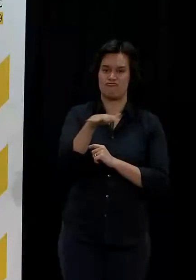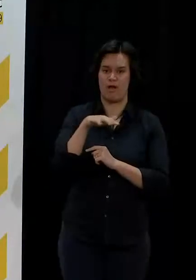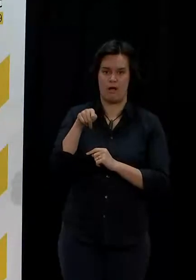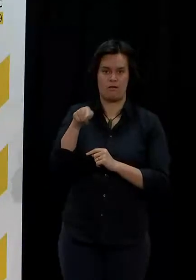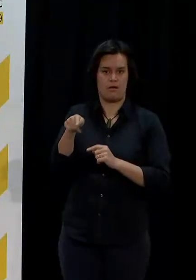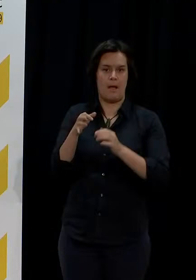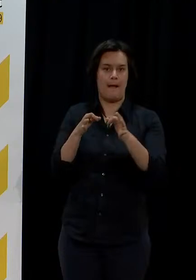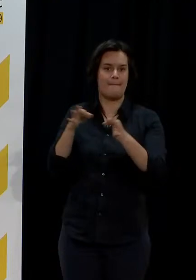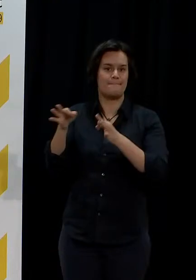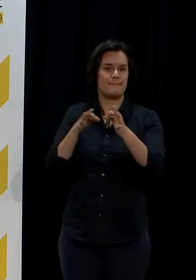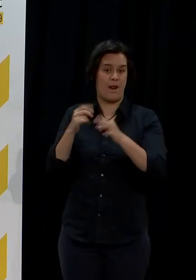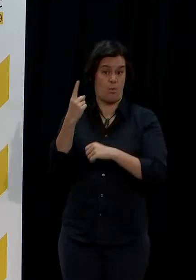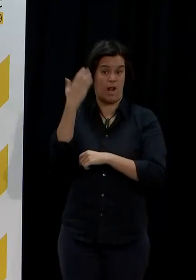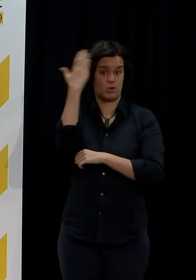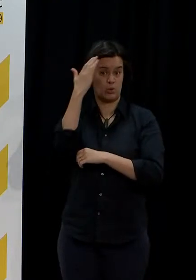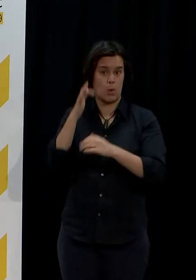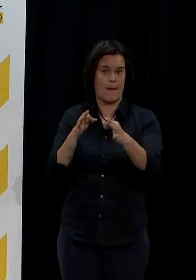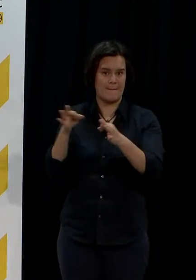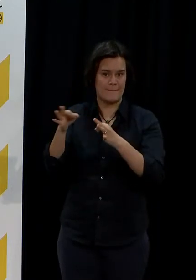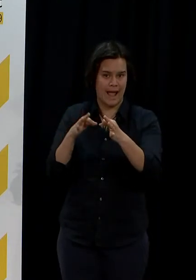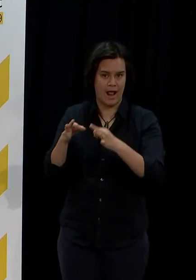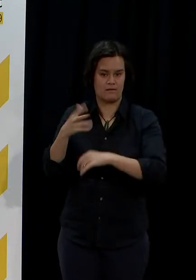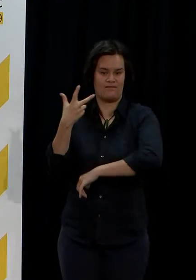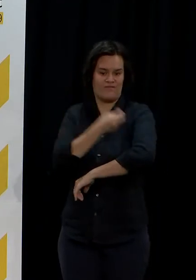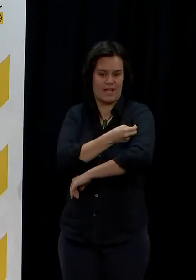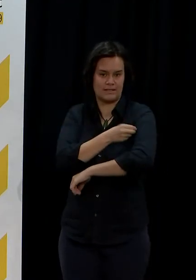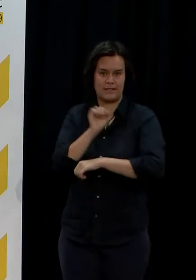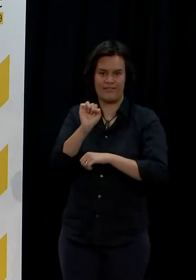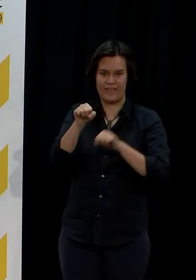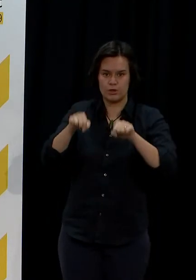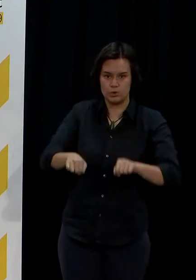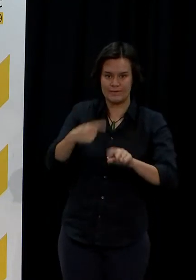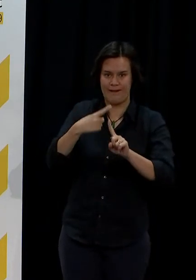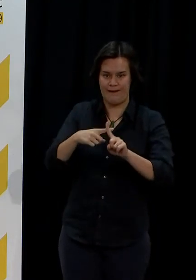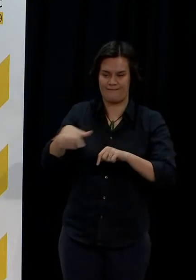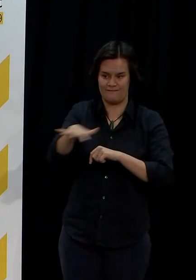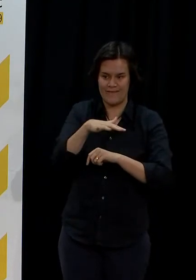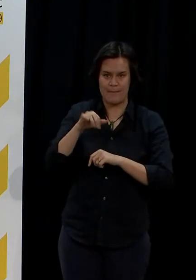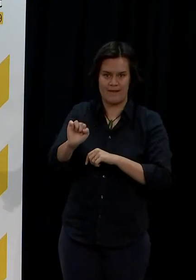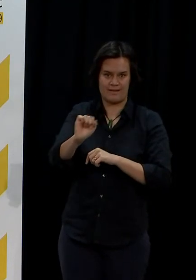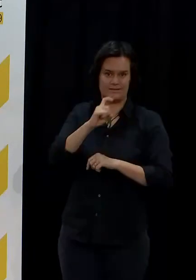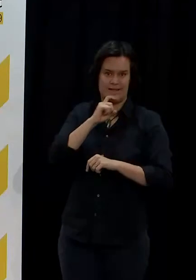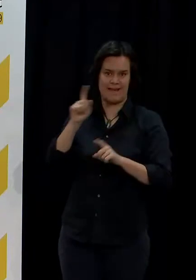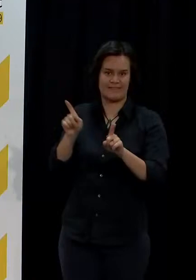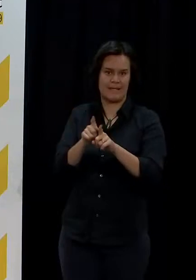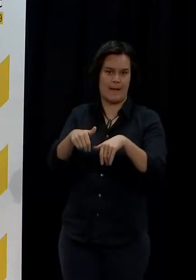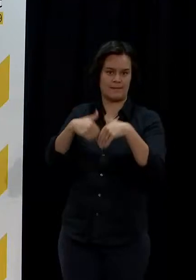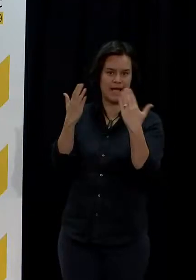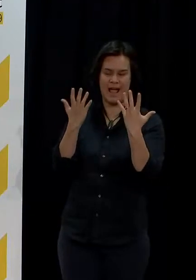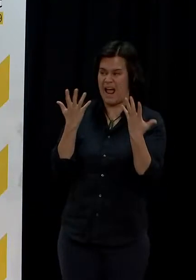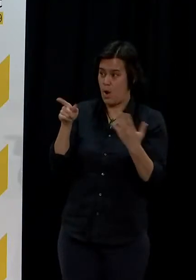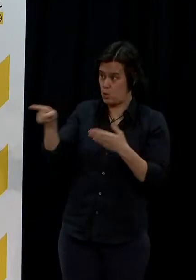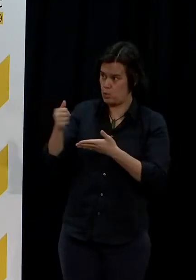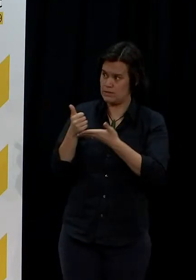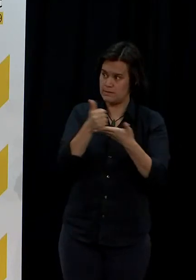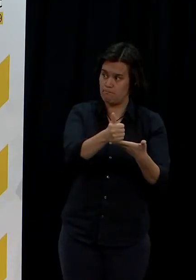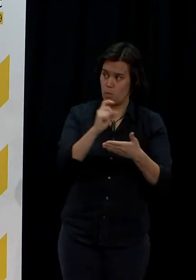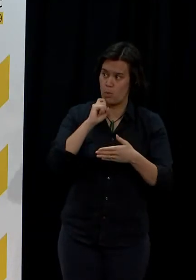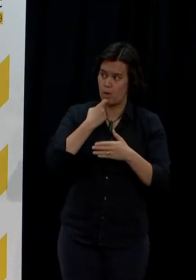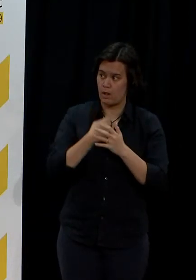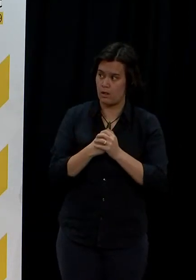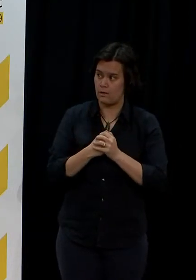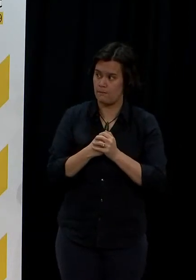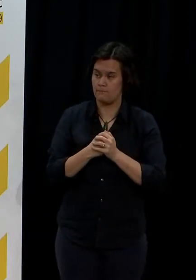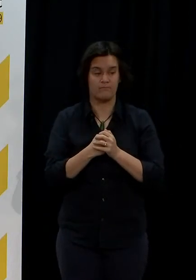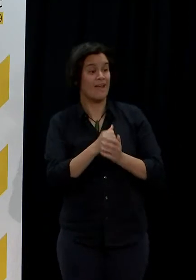day for their students and their whānau members, their staff. How is the government going to support Kura Kata Māori to roll out those vaccine schemes within their kuna?